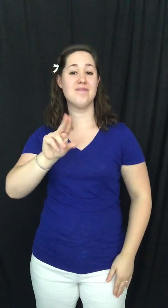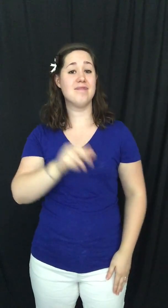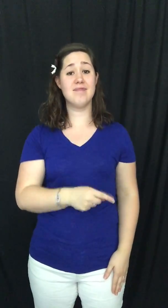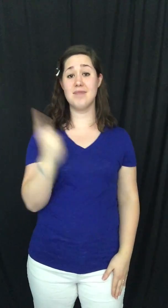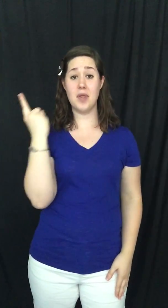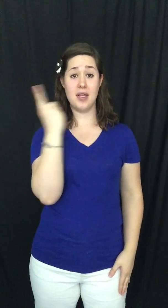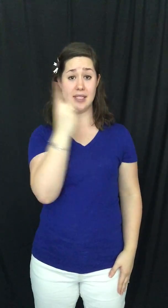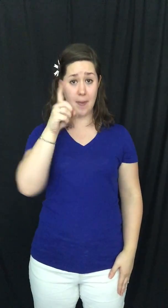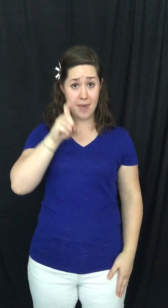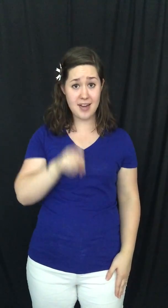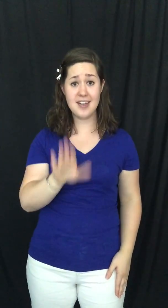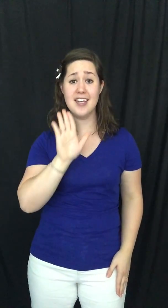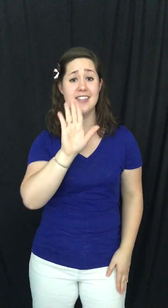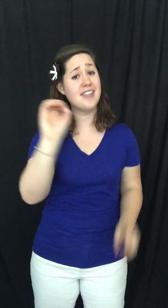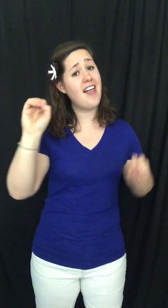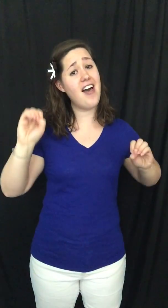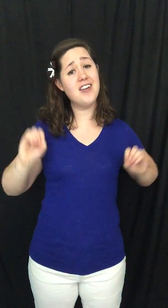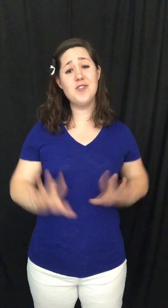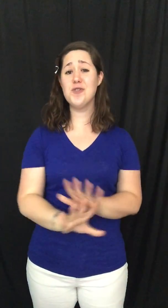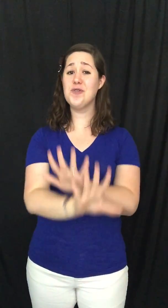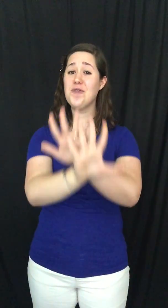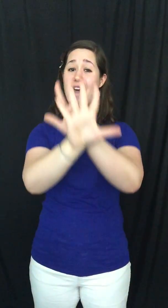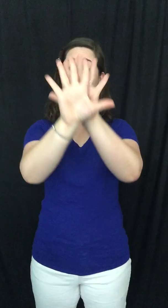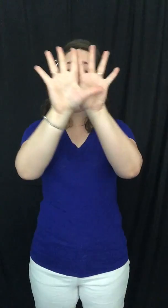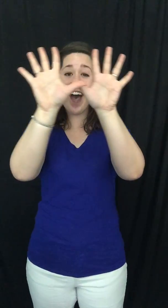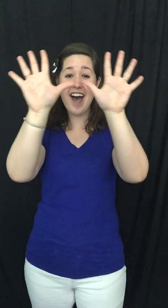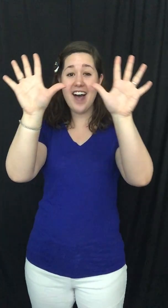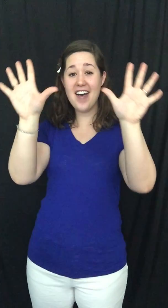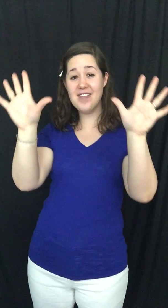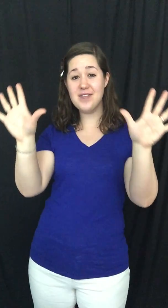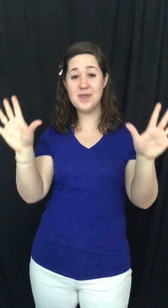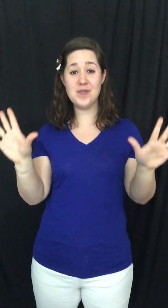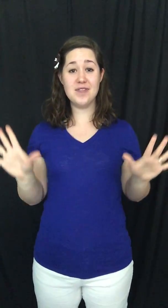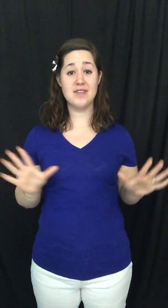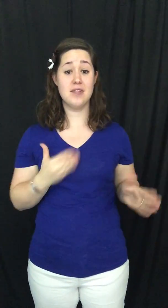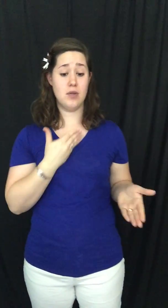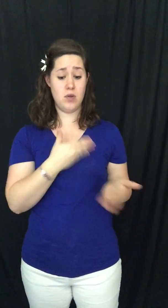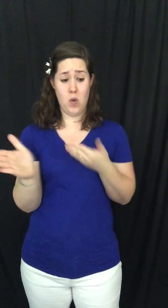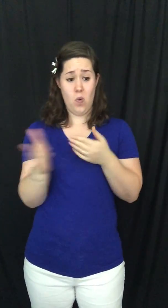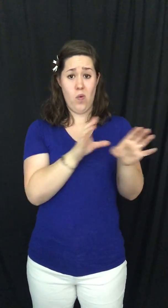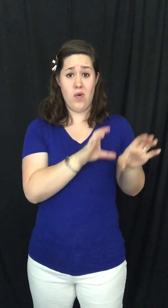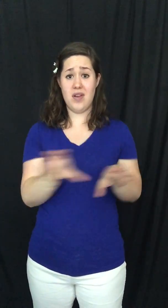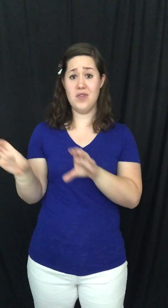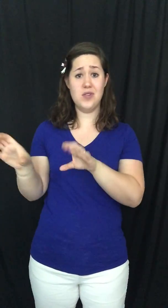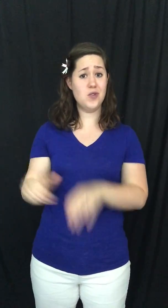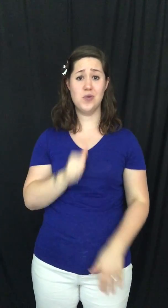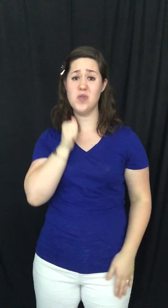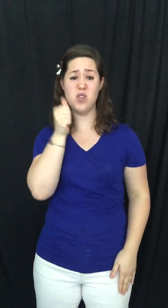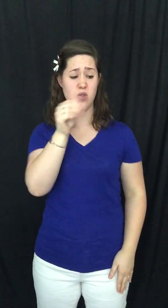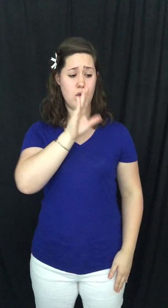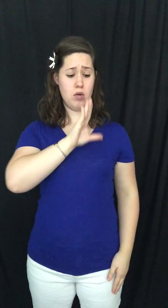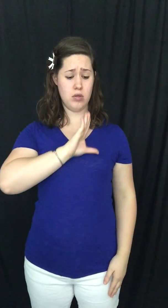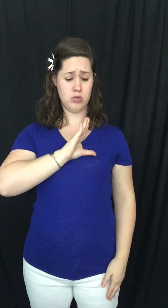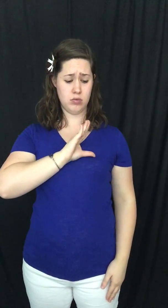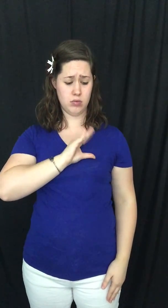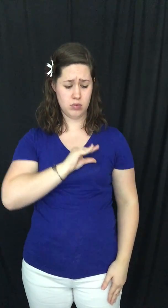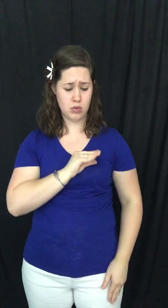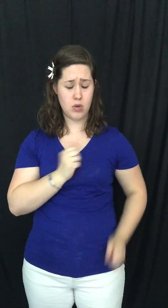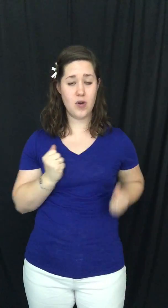Cause somebody needs a lot to have Whatever you do, just don't look back